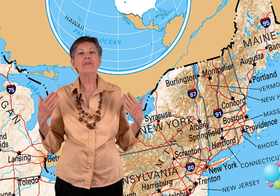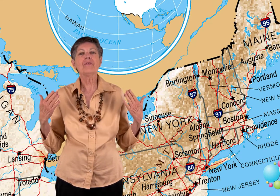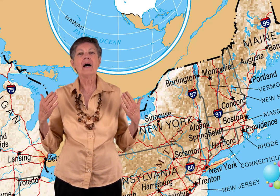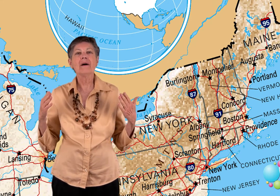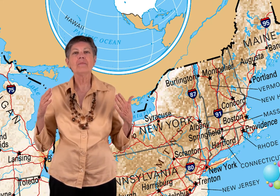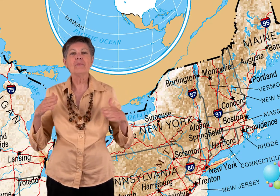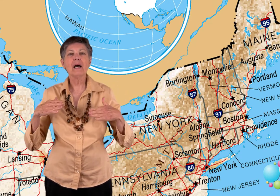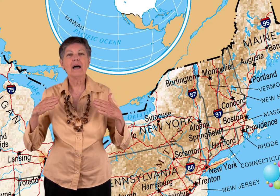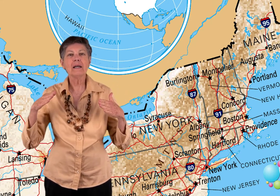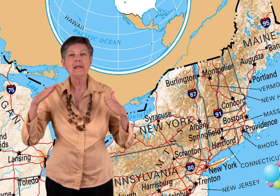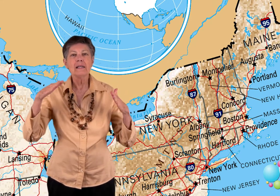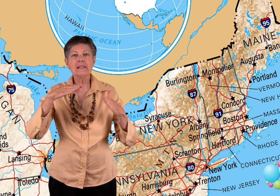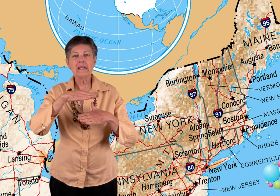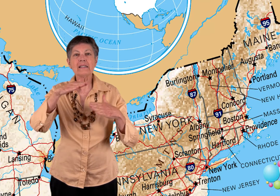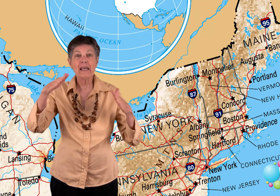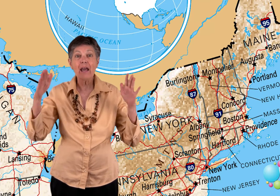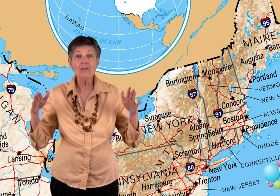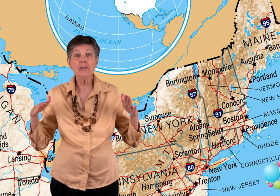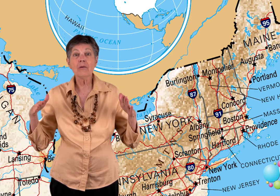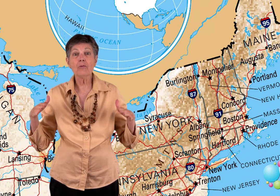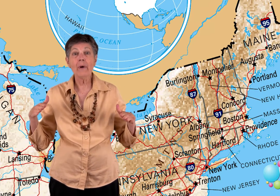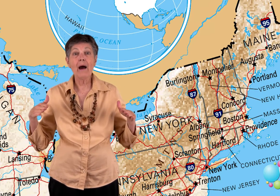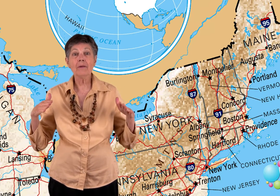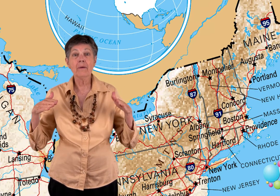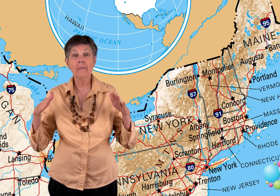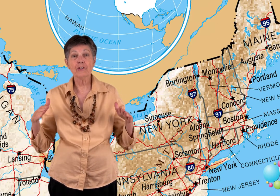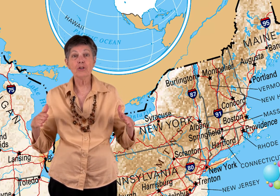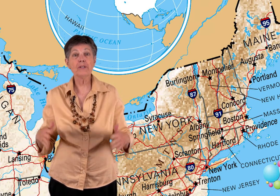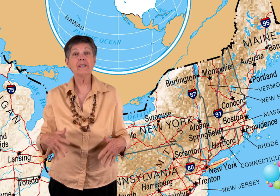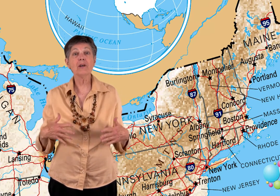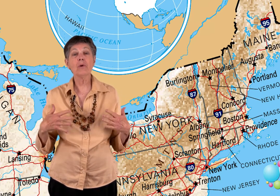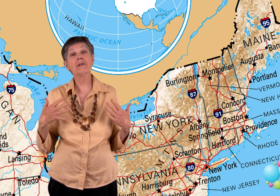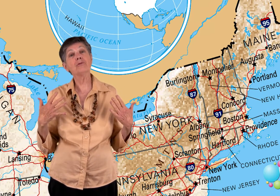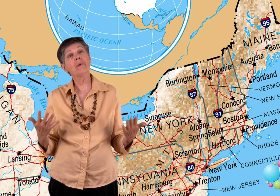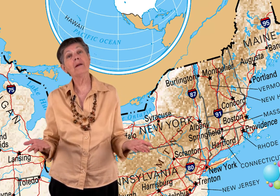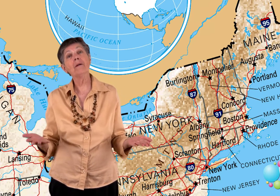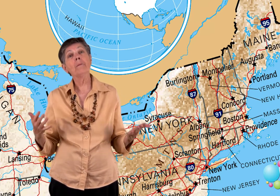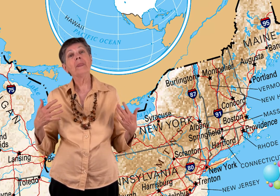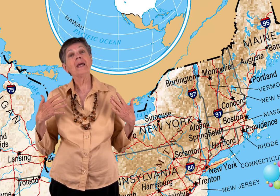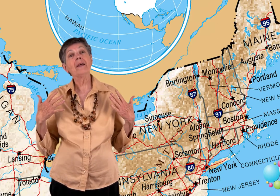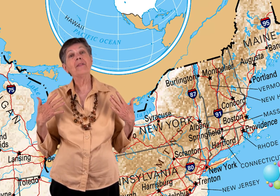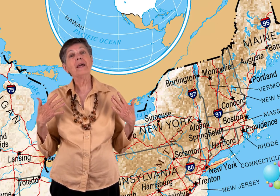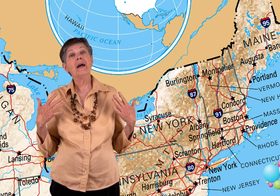of cities, towns throughout Massachusetts that were instrumental in the